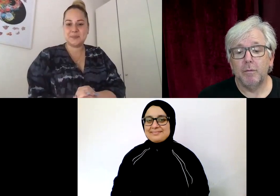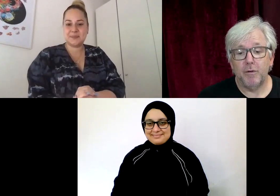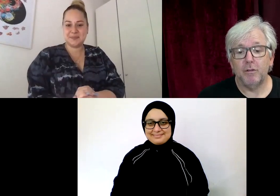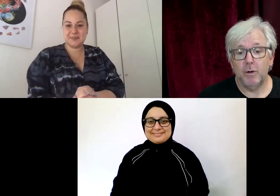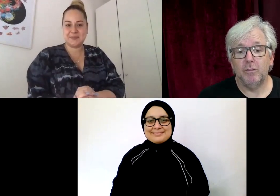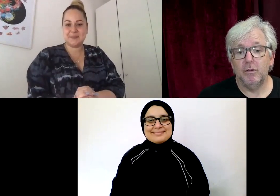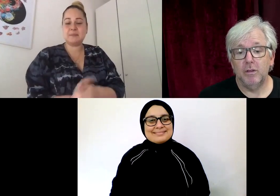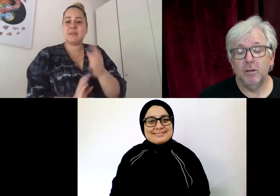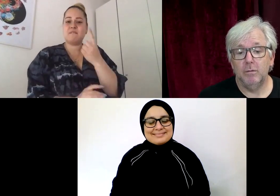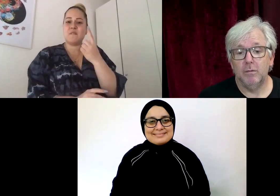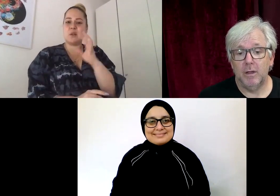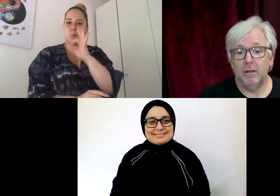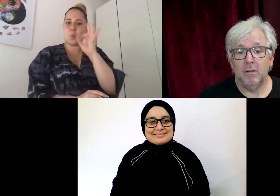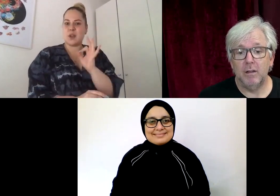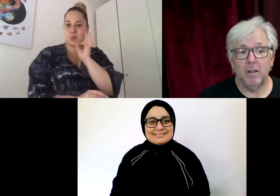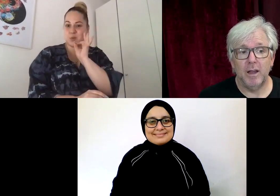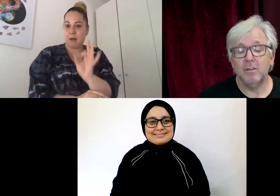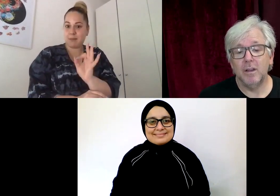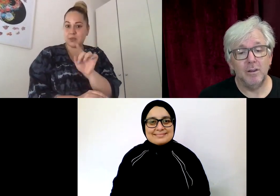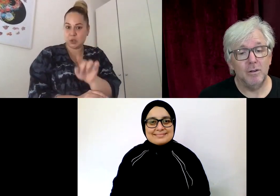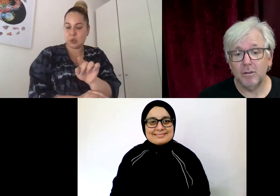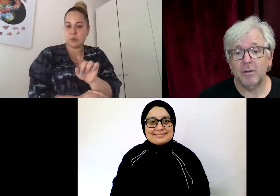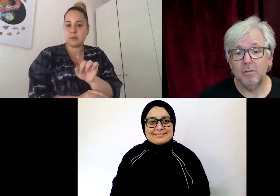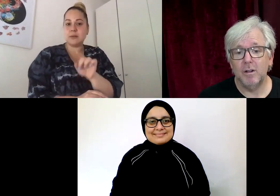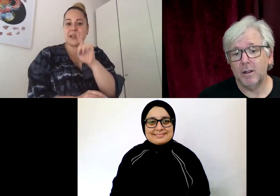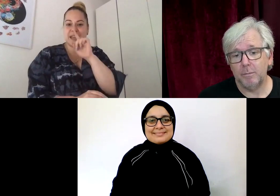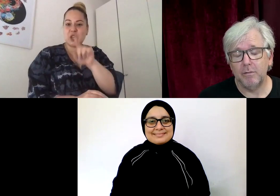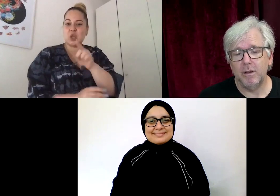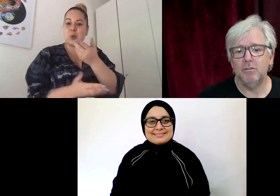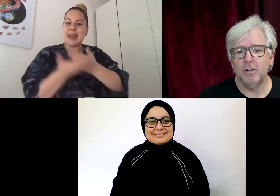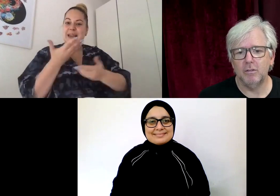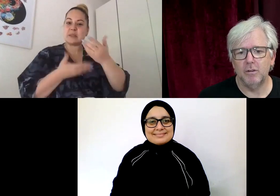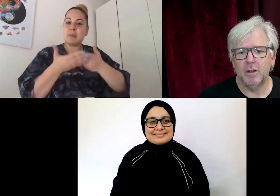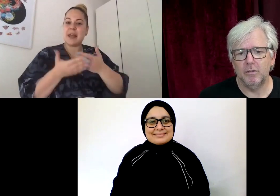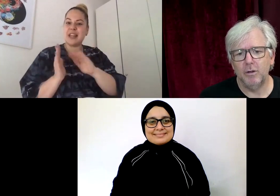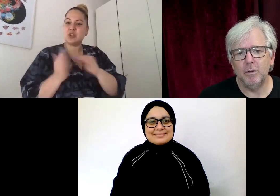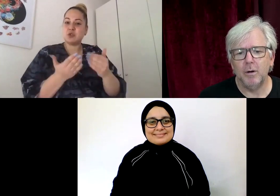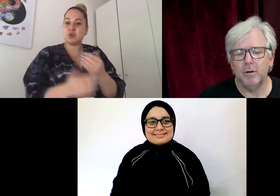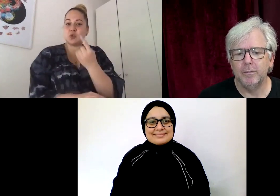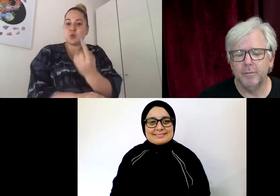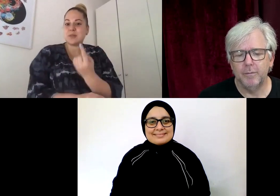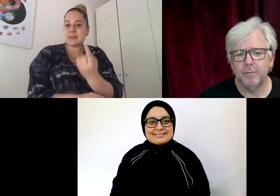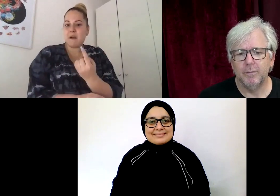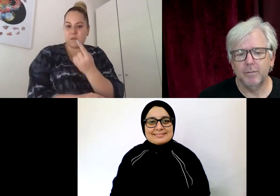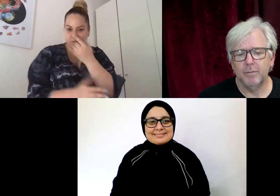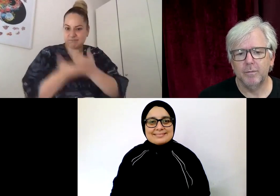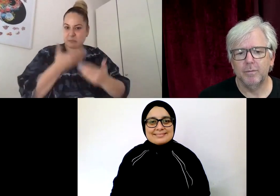My first question to you, Sahira, is actually can you just give us a little bit of an introduction as to who you are?